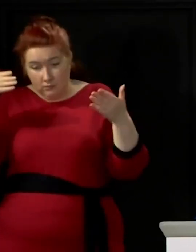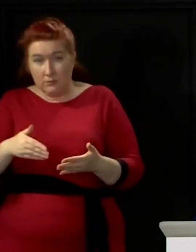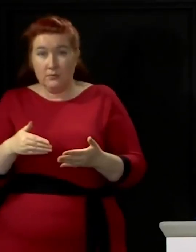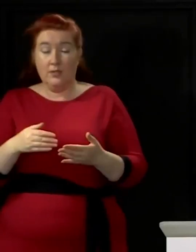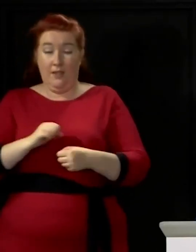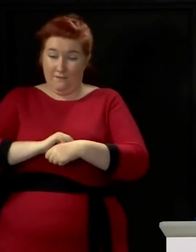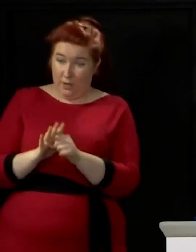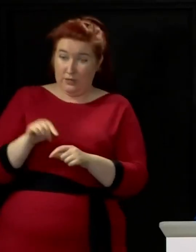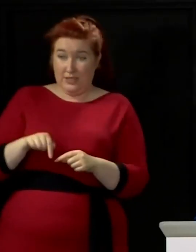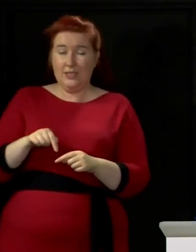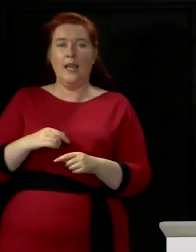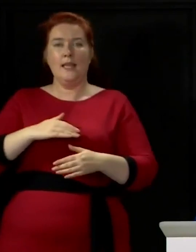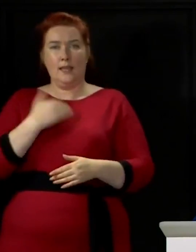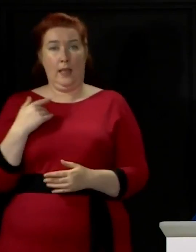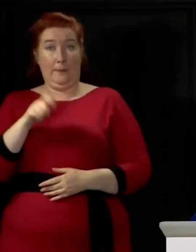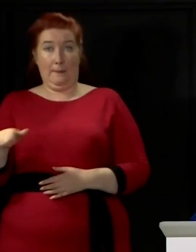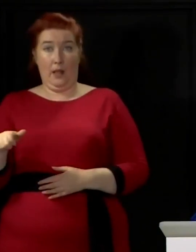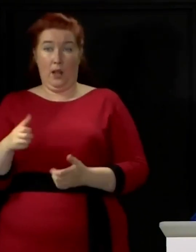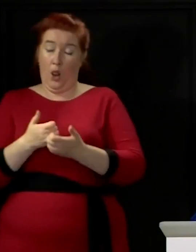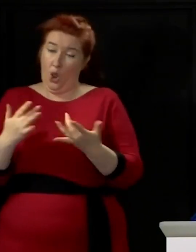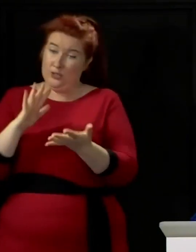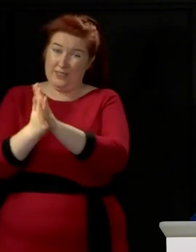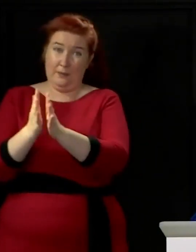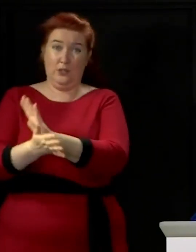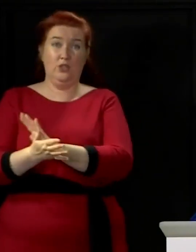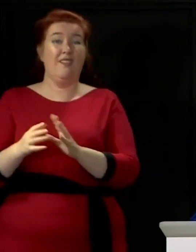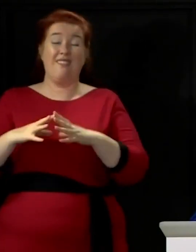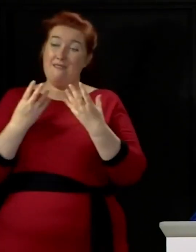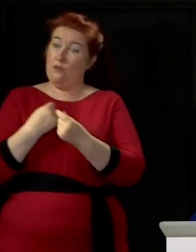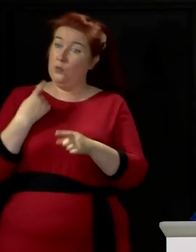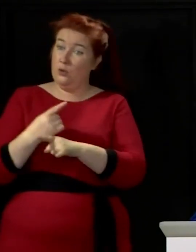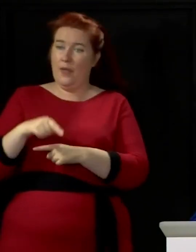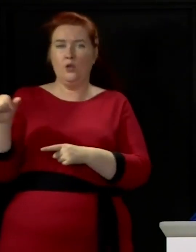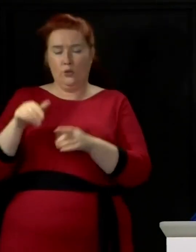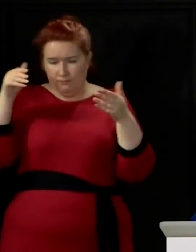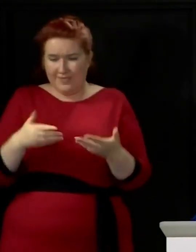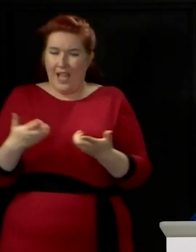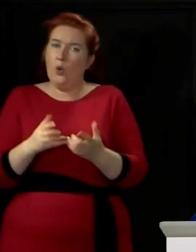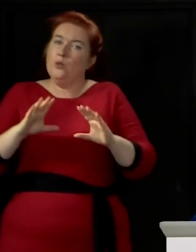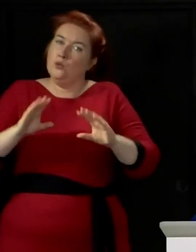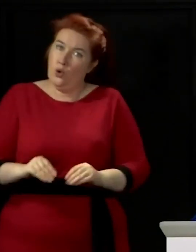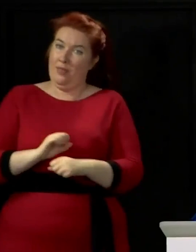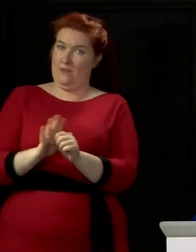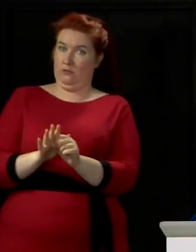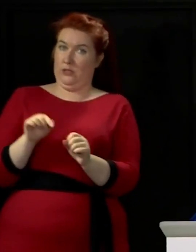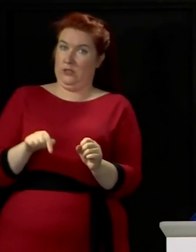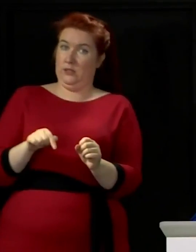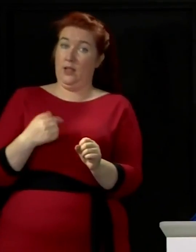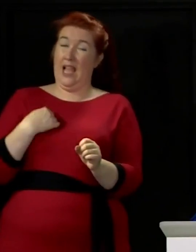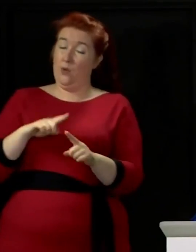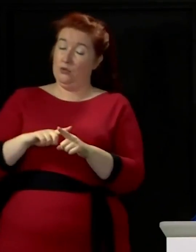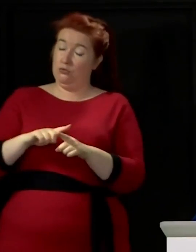kills people and does a lot of damage. And everything we talk about right now should be about how we stop that. And I'm going to try my